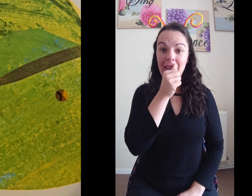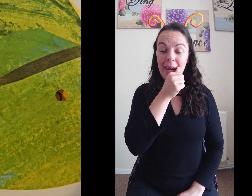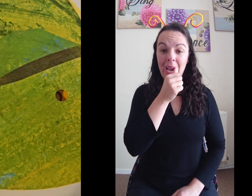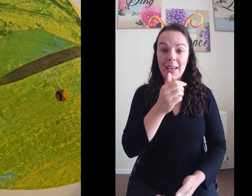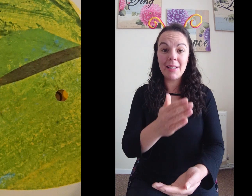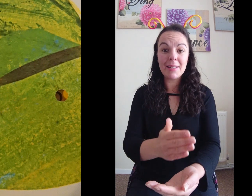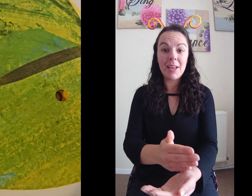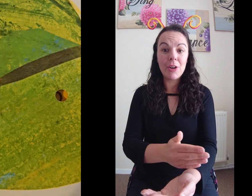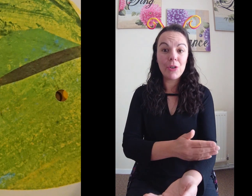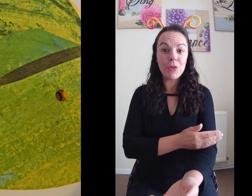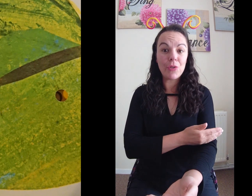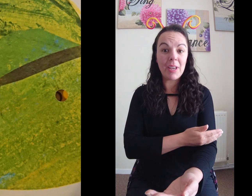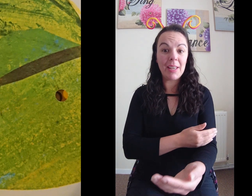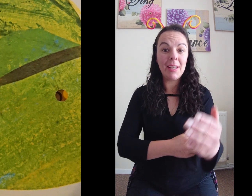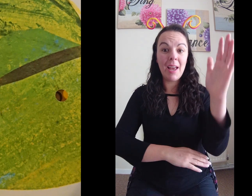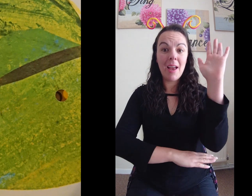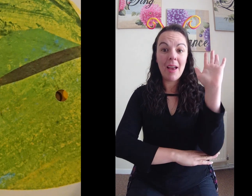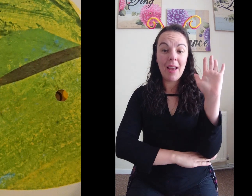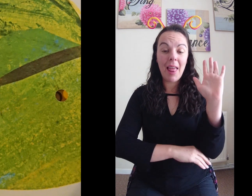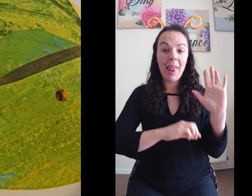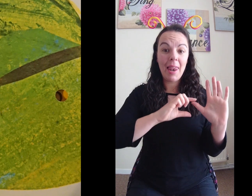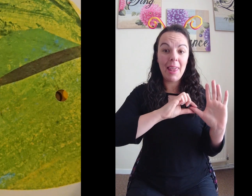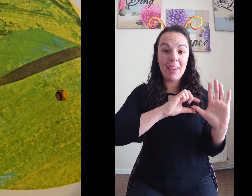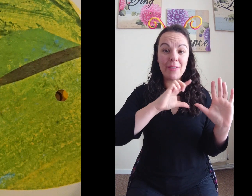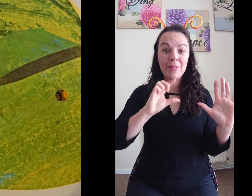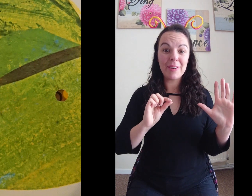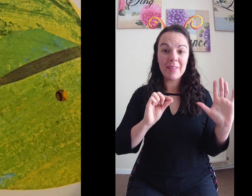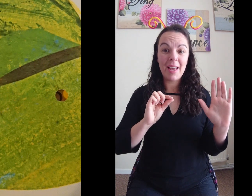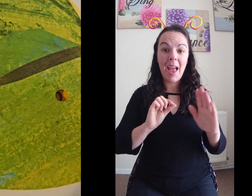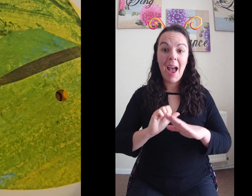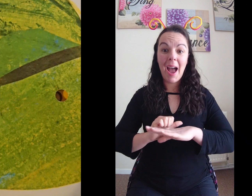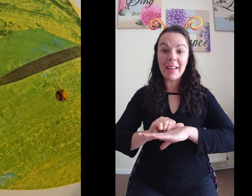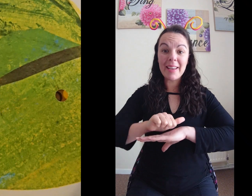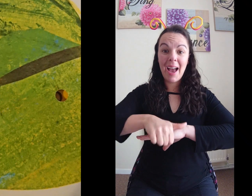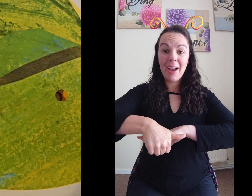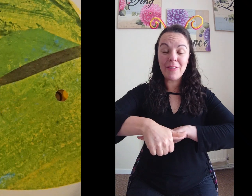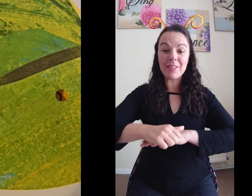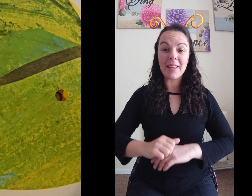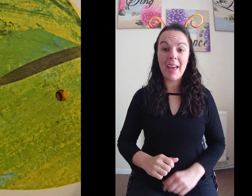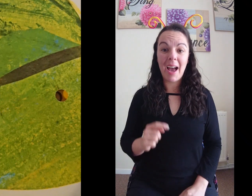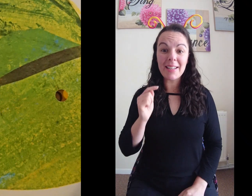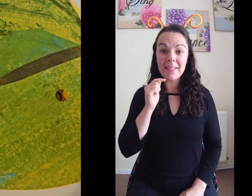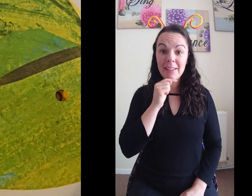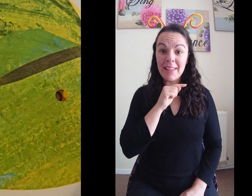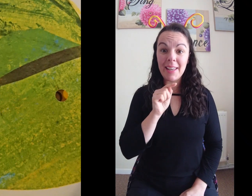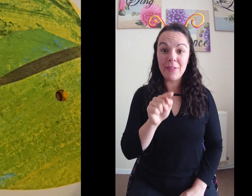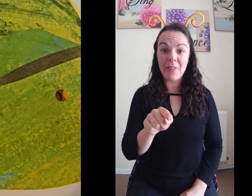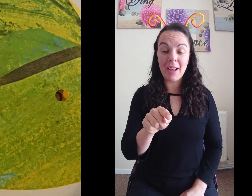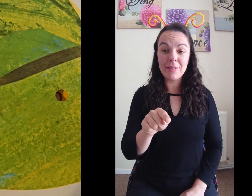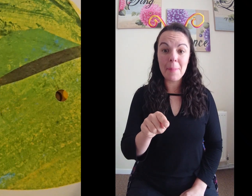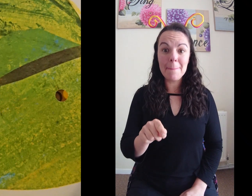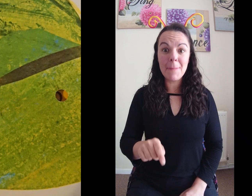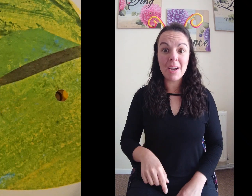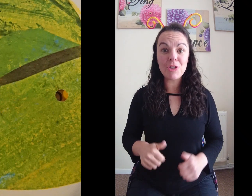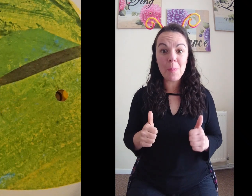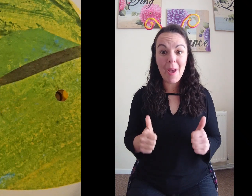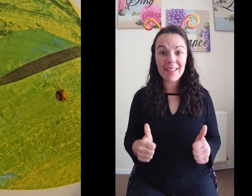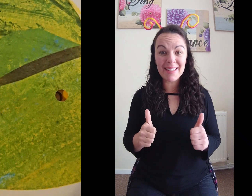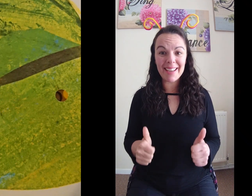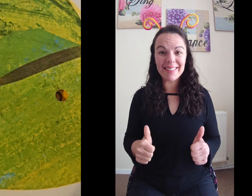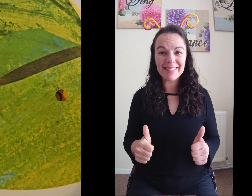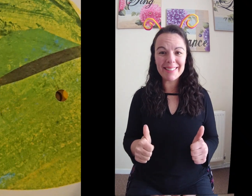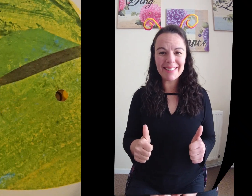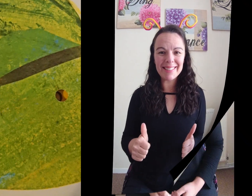nice green leaf. And after that he felt much